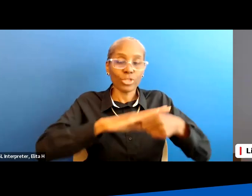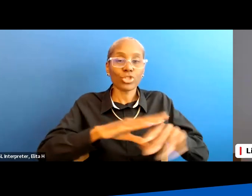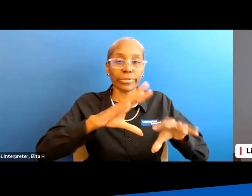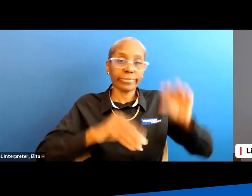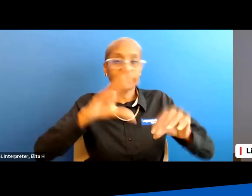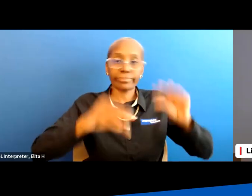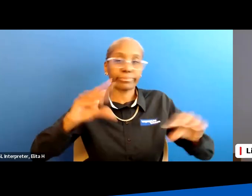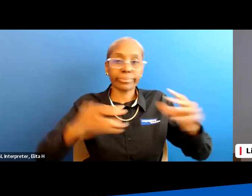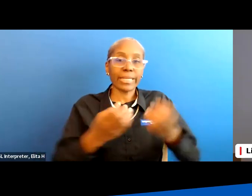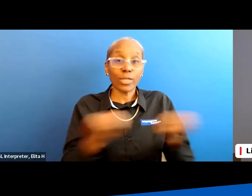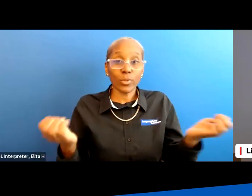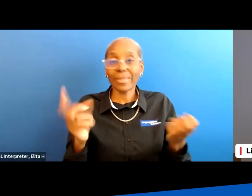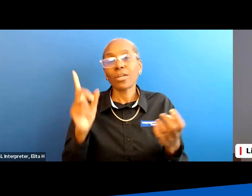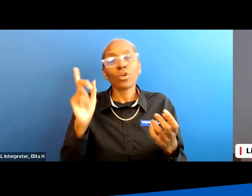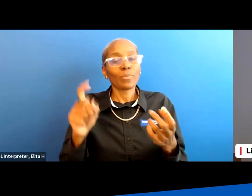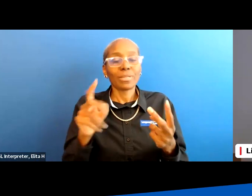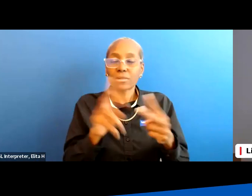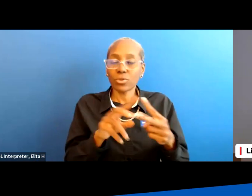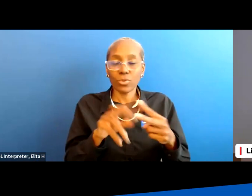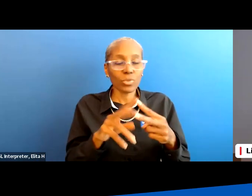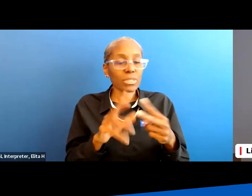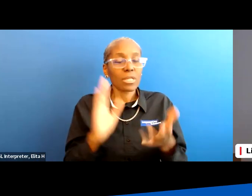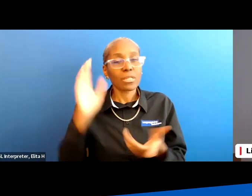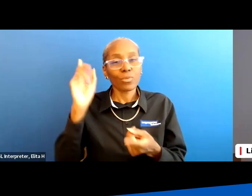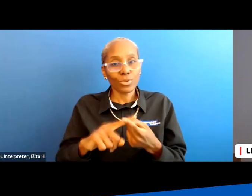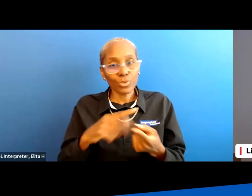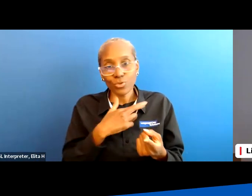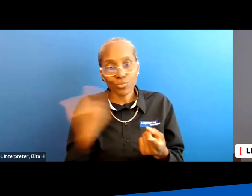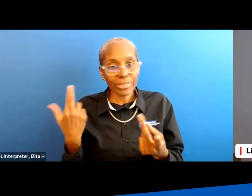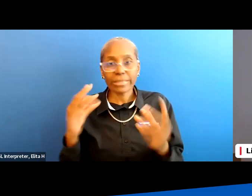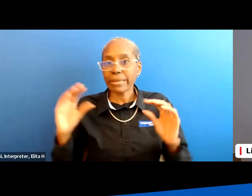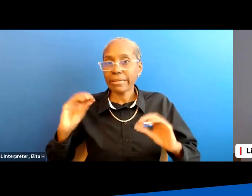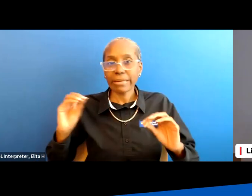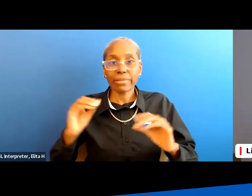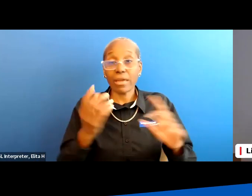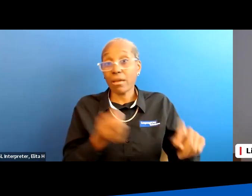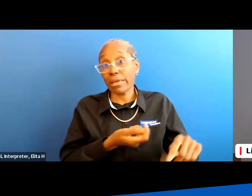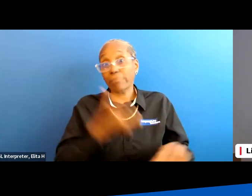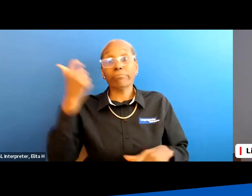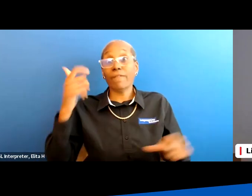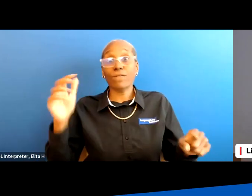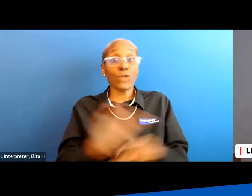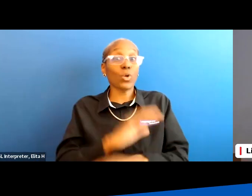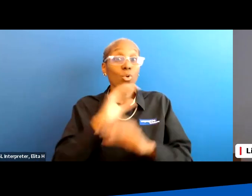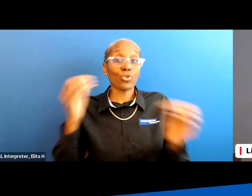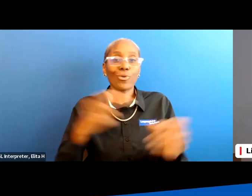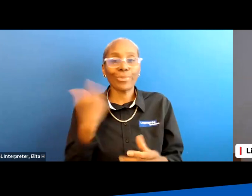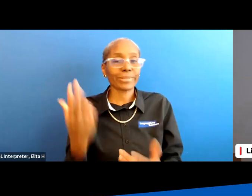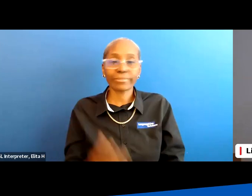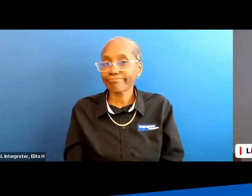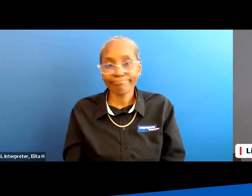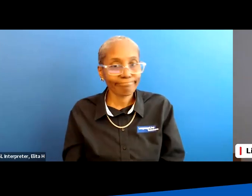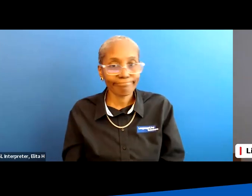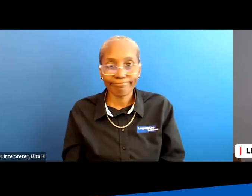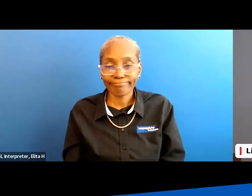it's very important those are the things they reduce your risk they nothing can eliminate your risk because we are all